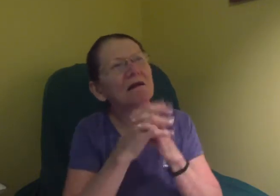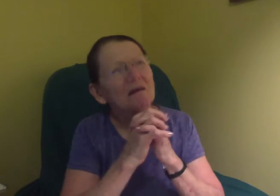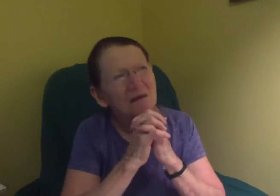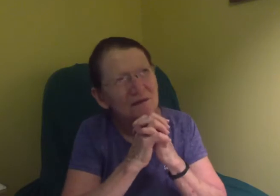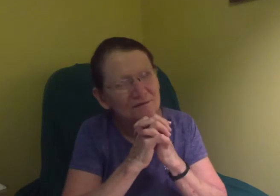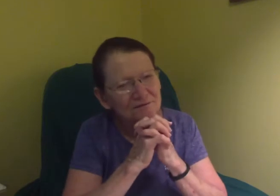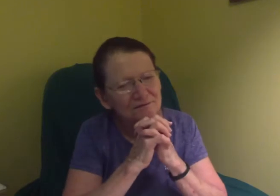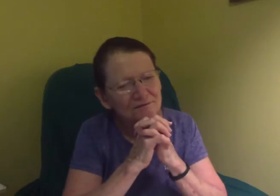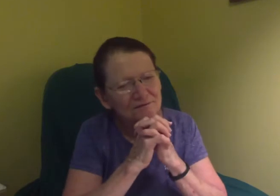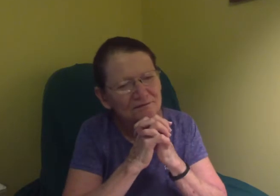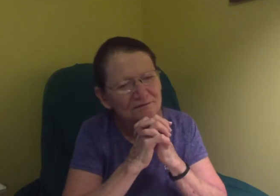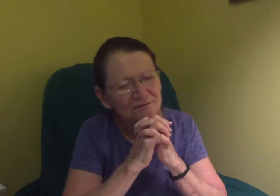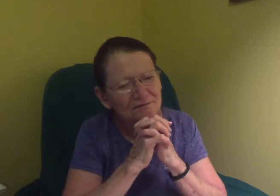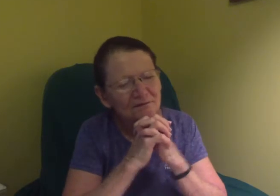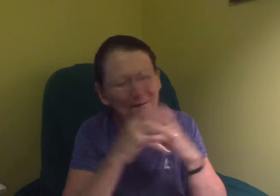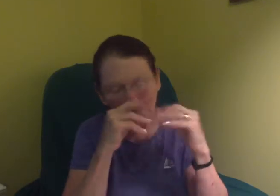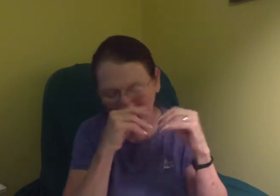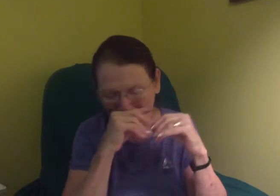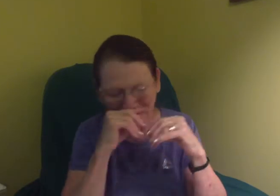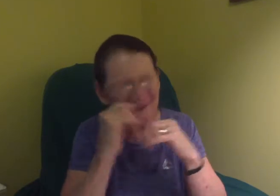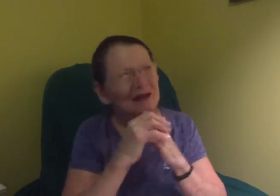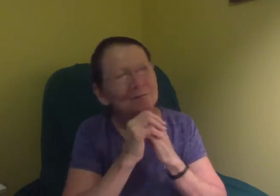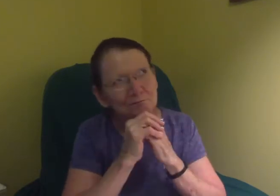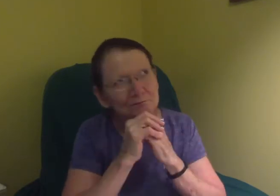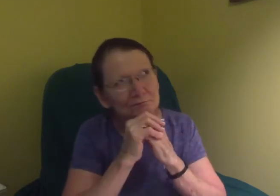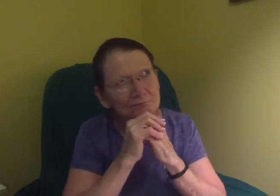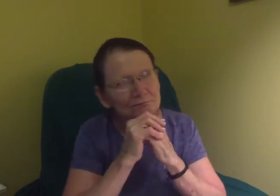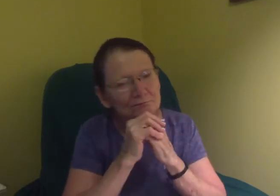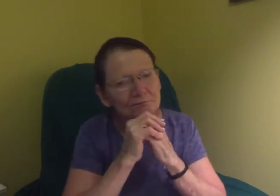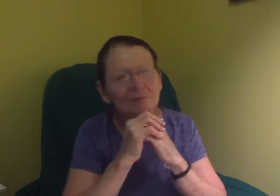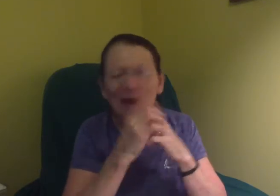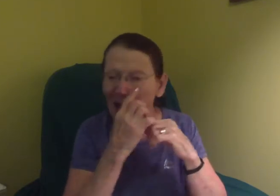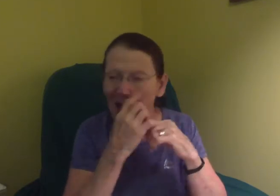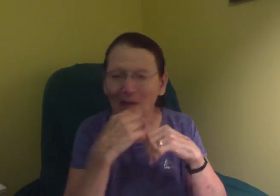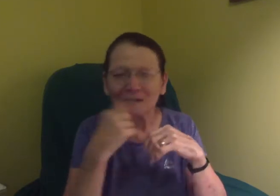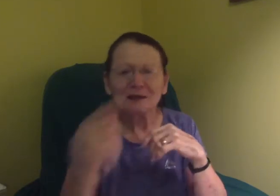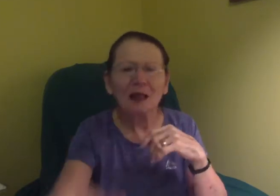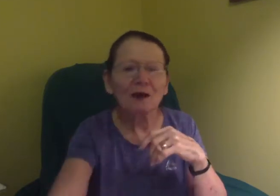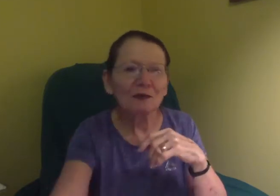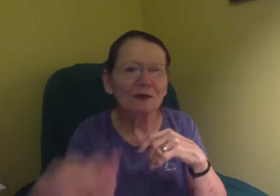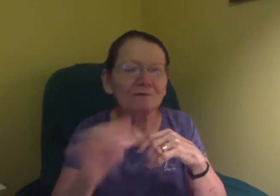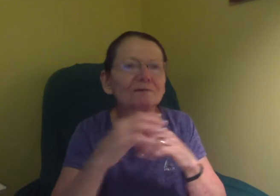find out if